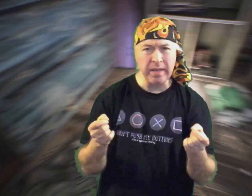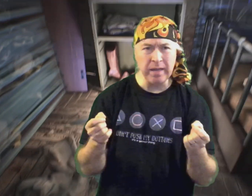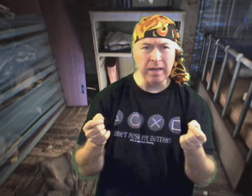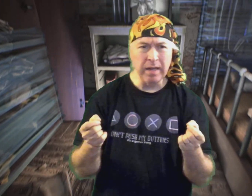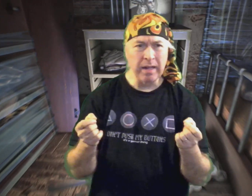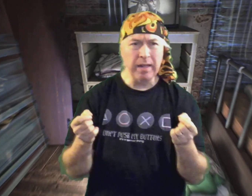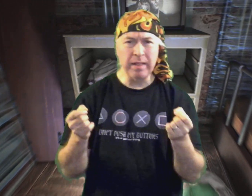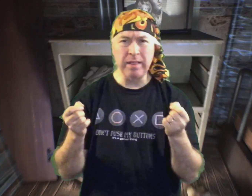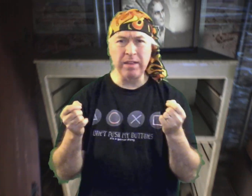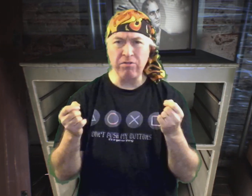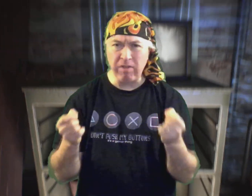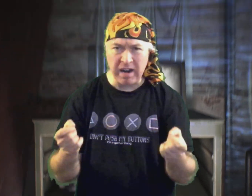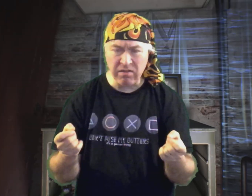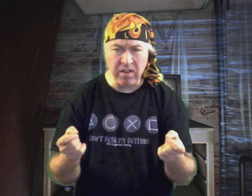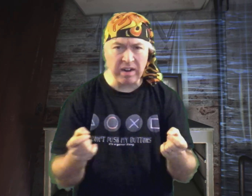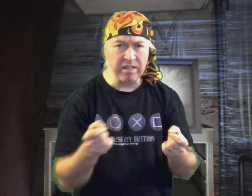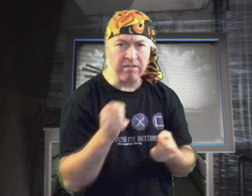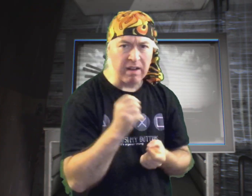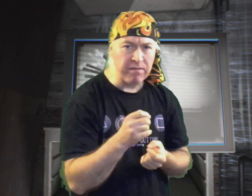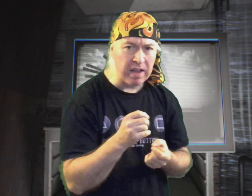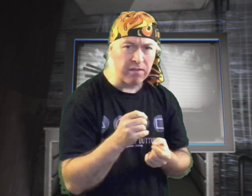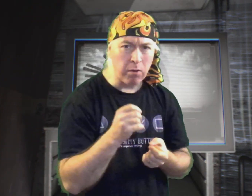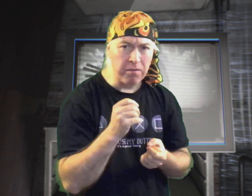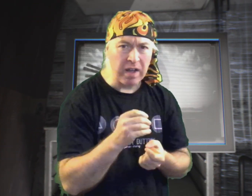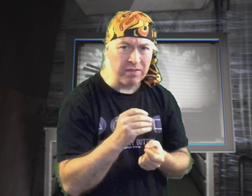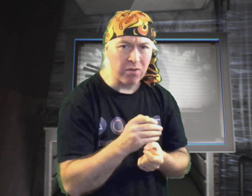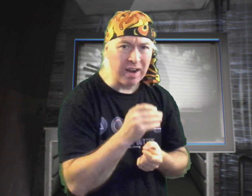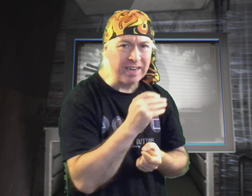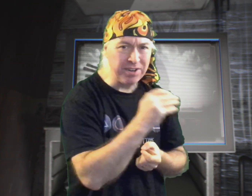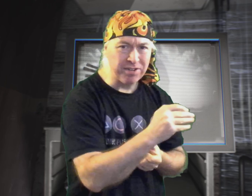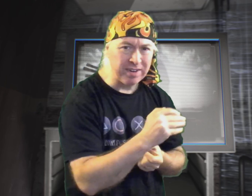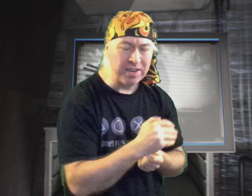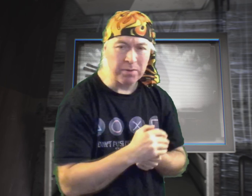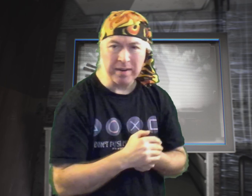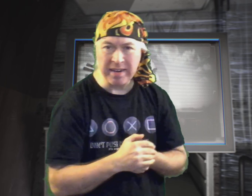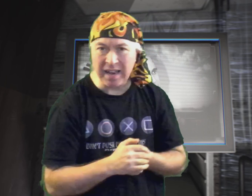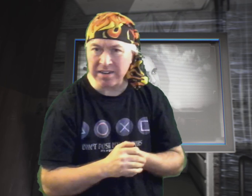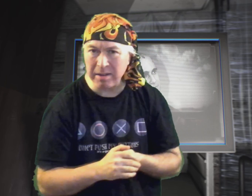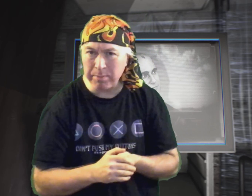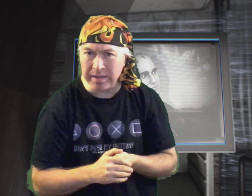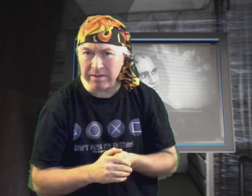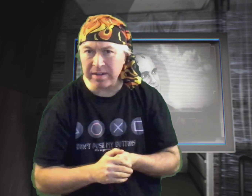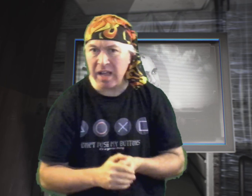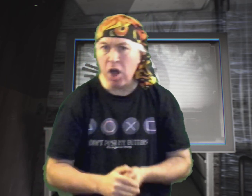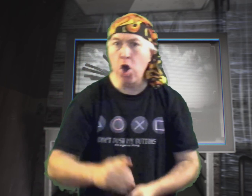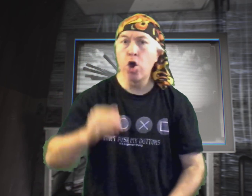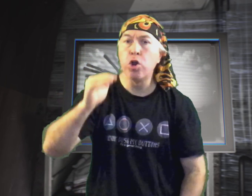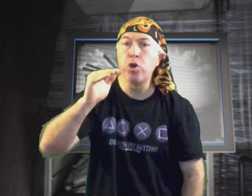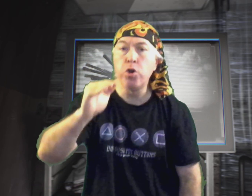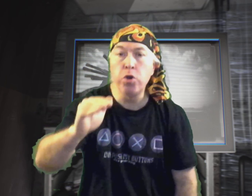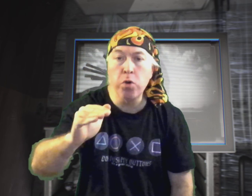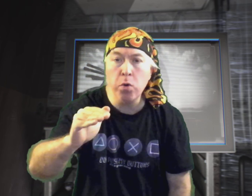the trash fire that Grand Theft Auto 5 online turned into in its last couple of years. No